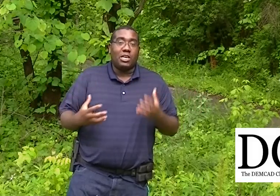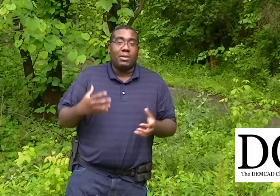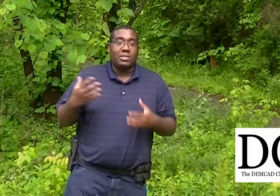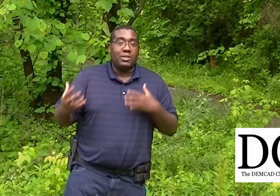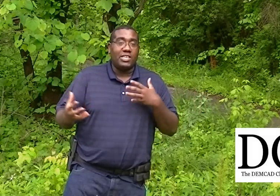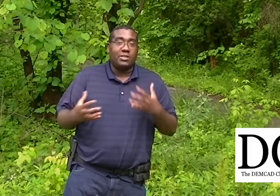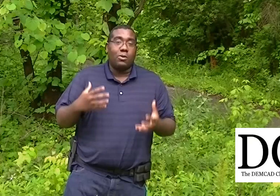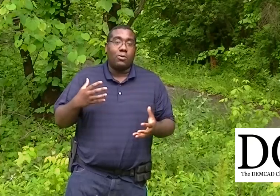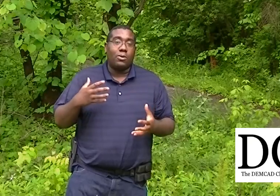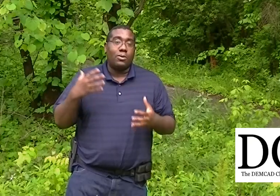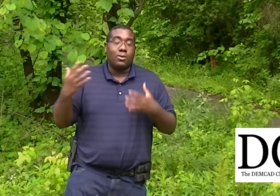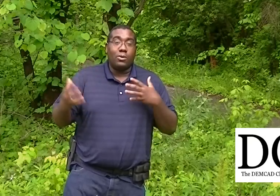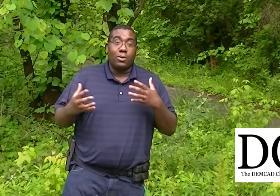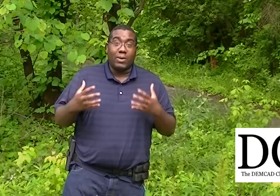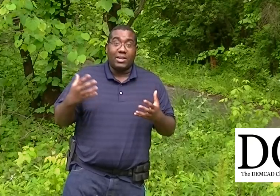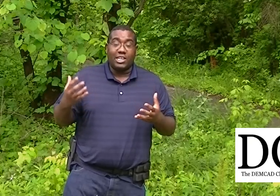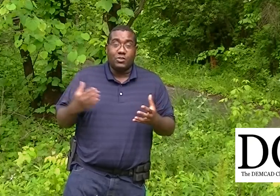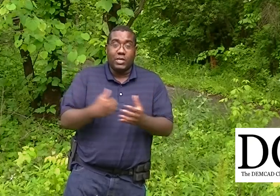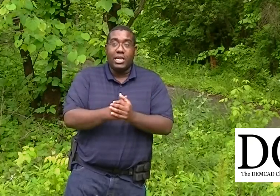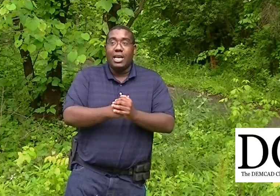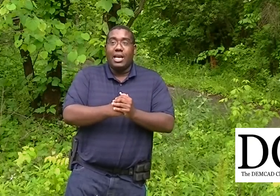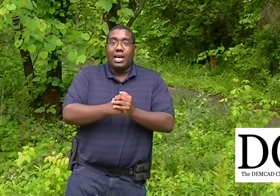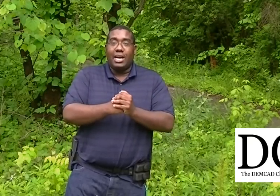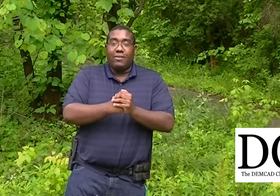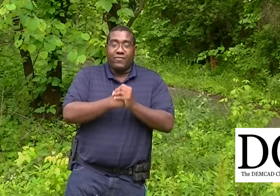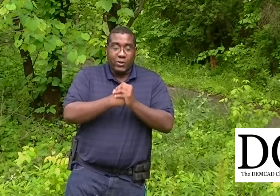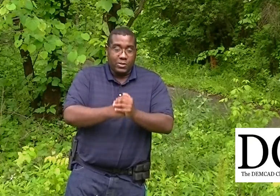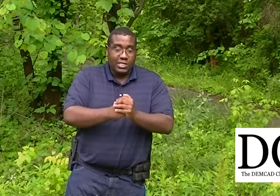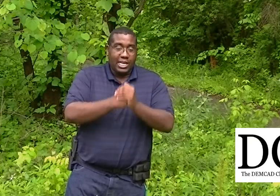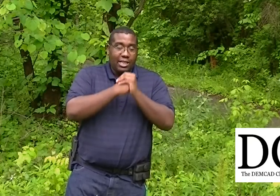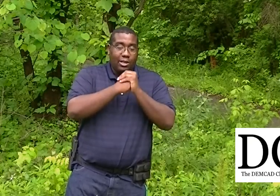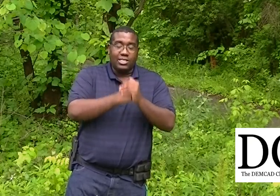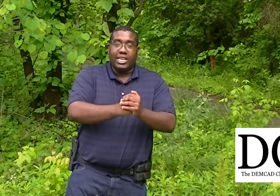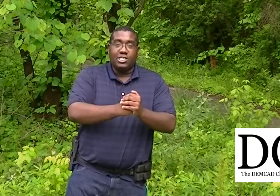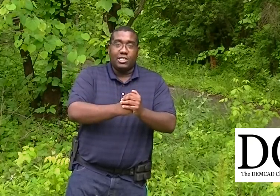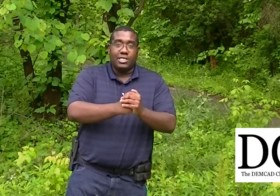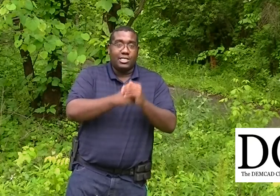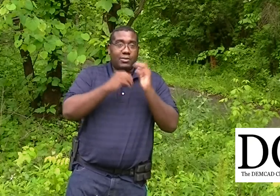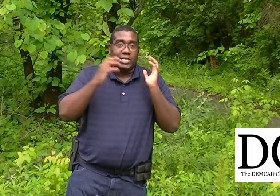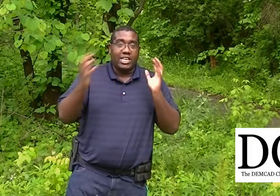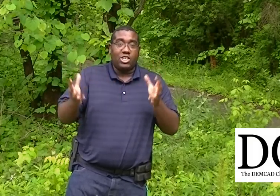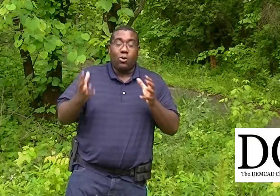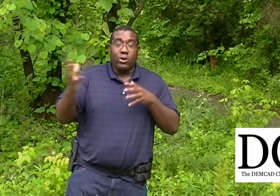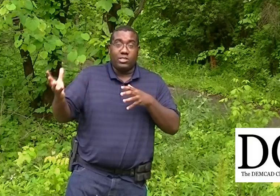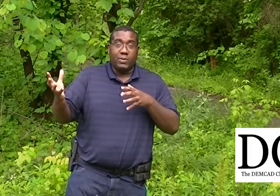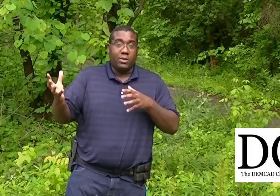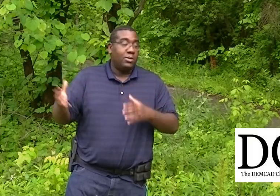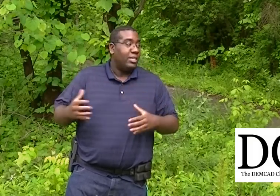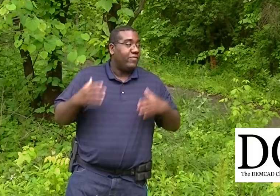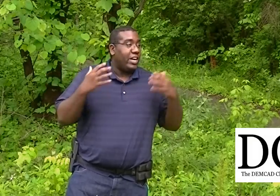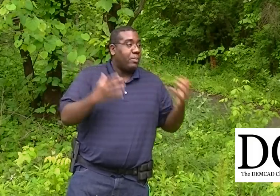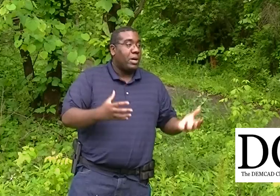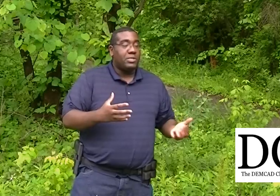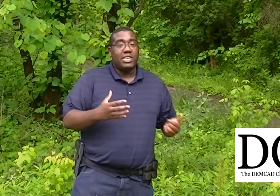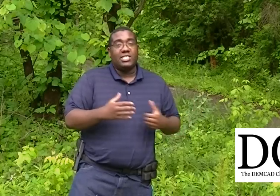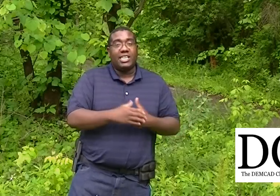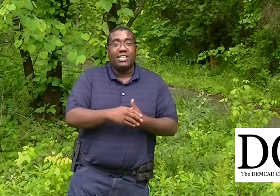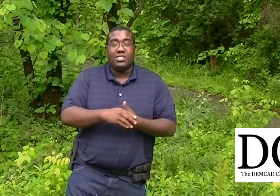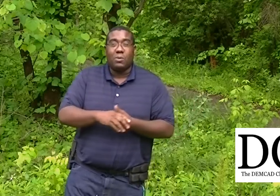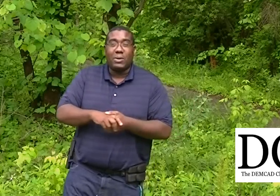gonna talk about some of the things going on around the country. First, Los Angeles, there was actually an oil spill. The fire department is now saying that it's somewhere